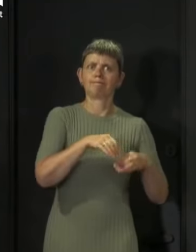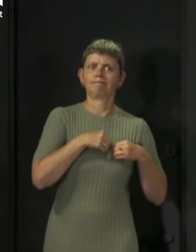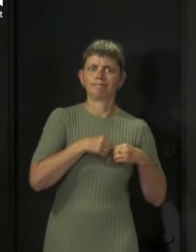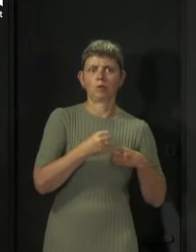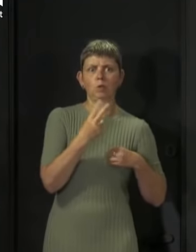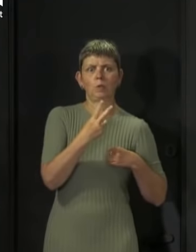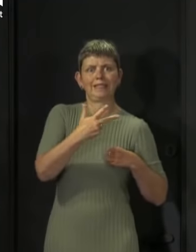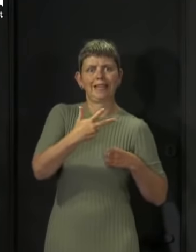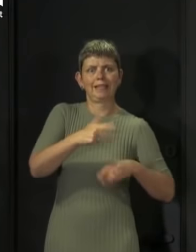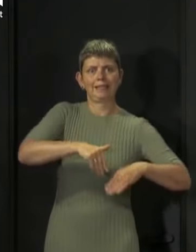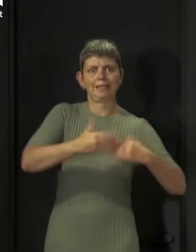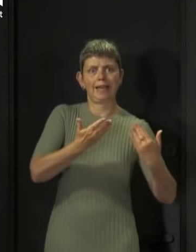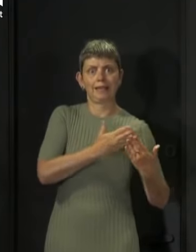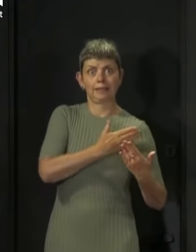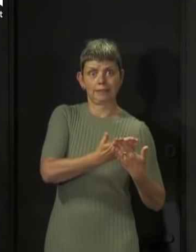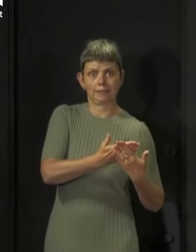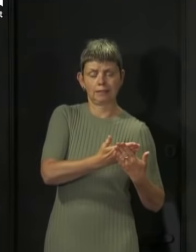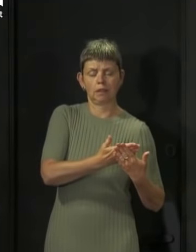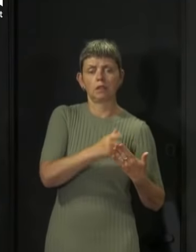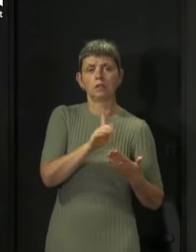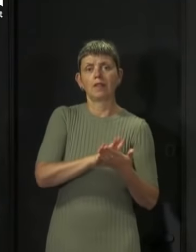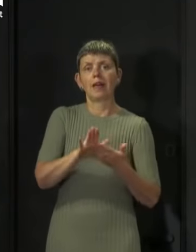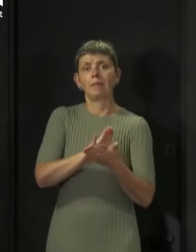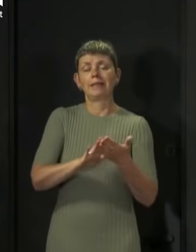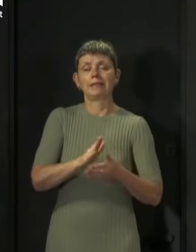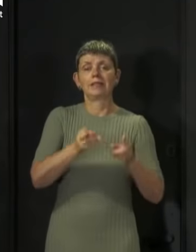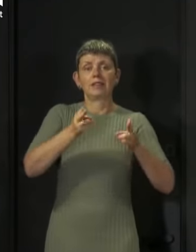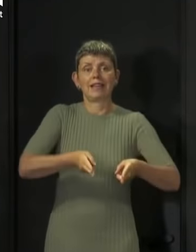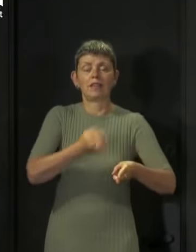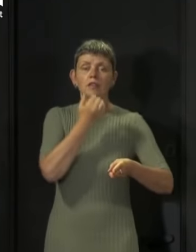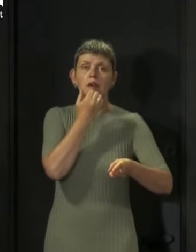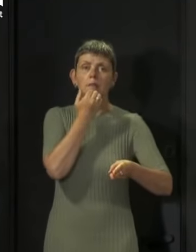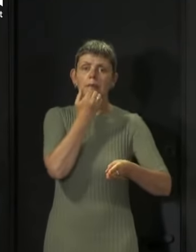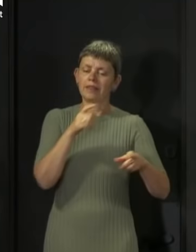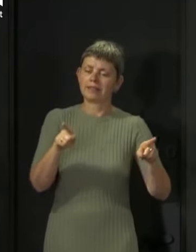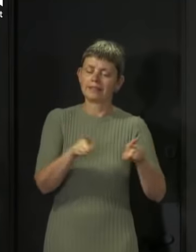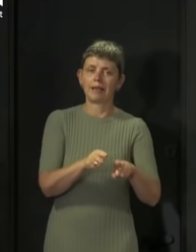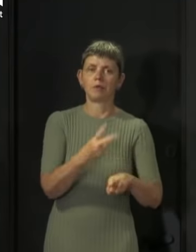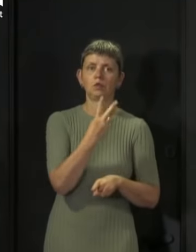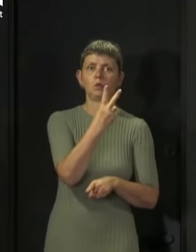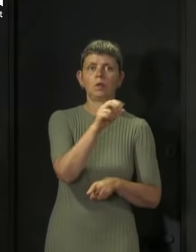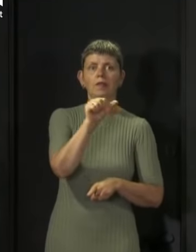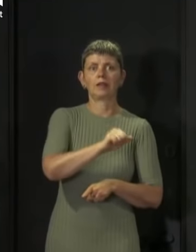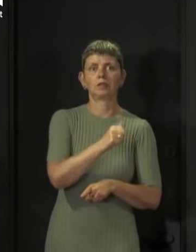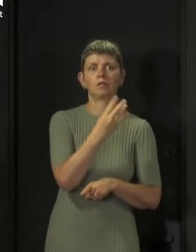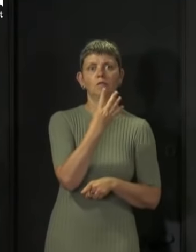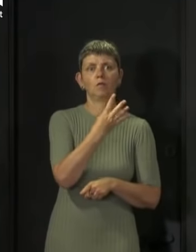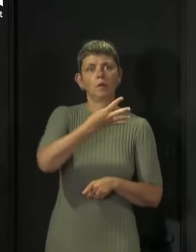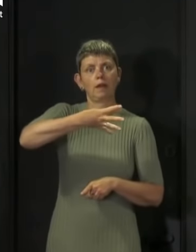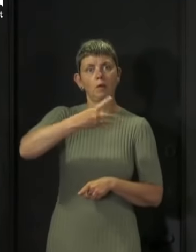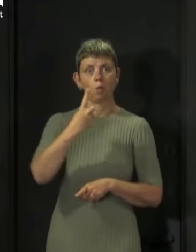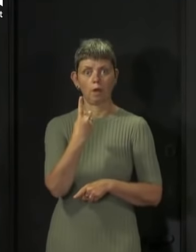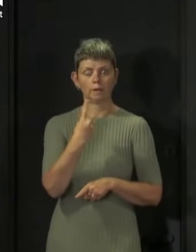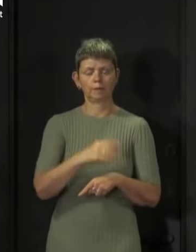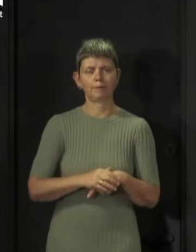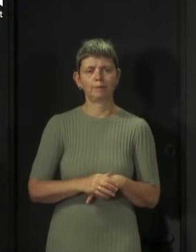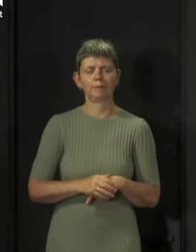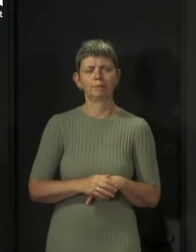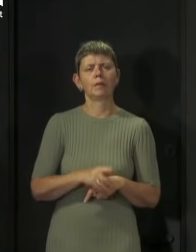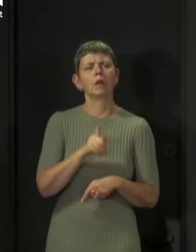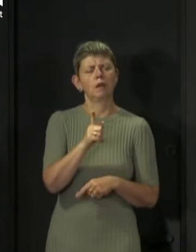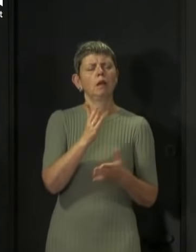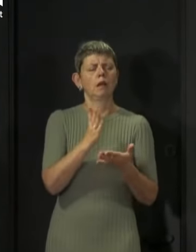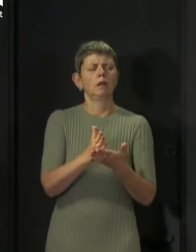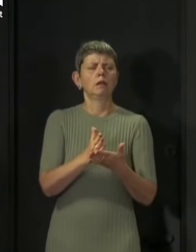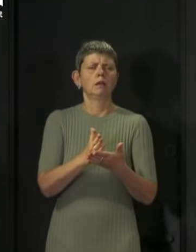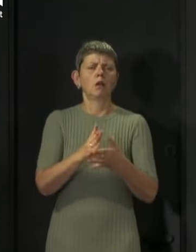days and therefore the number of deaths under that measurement remains 2,491. Obviously the